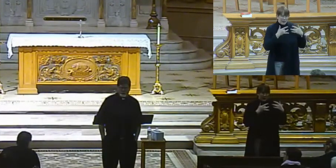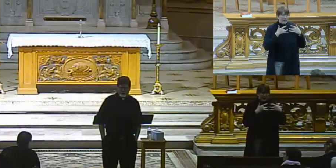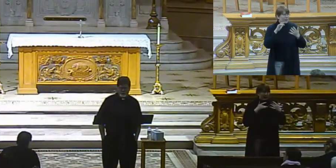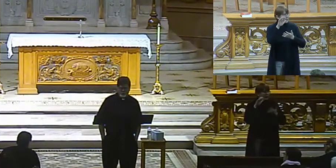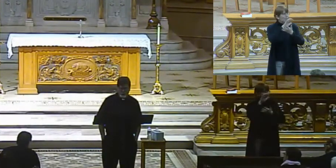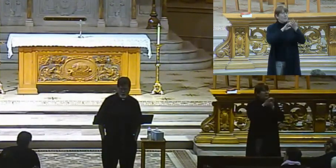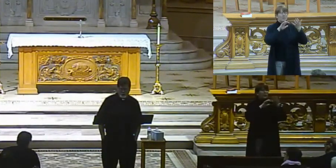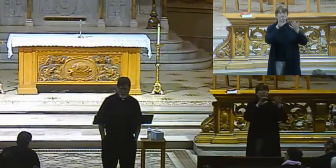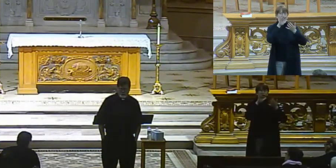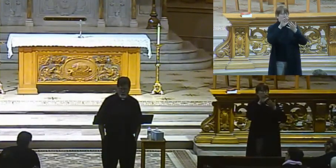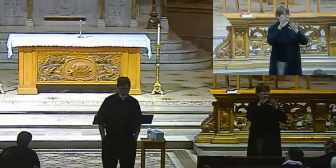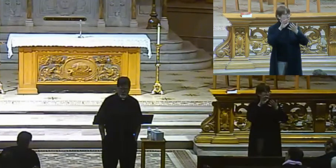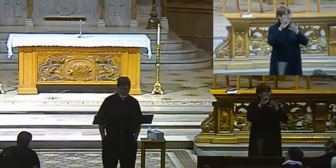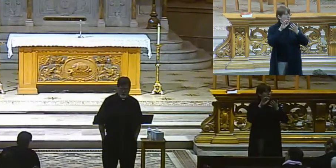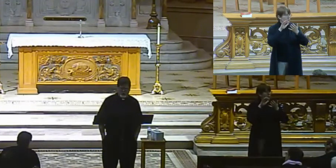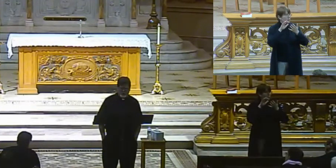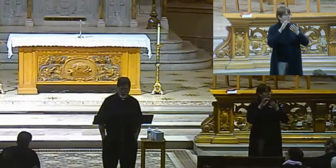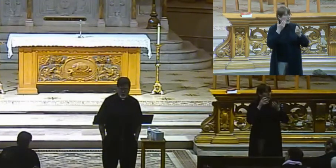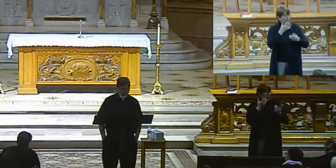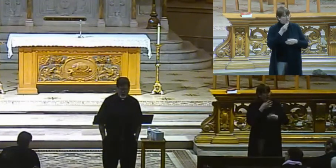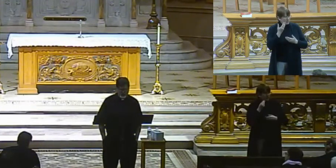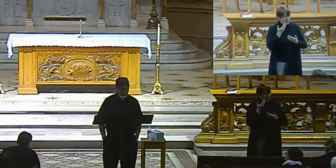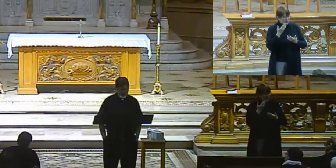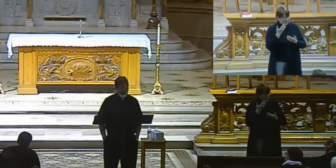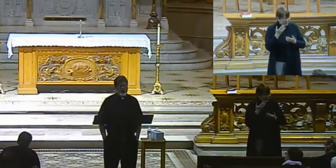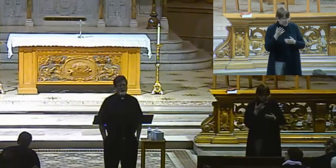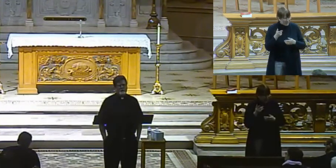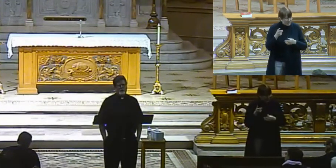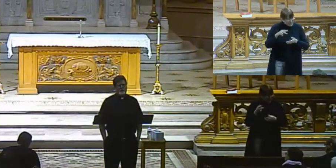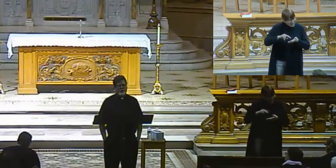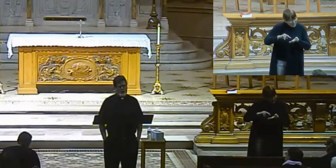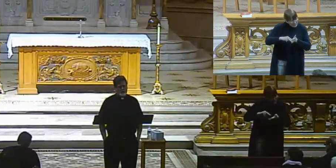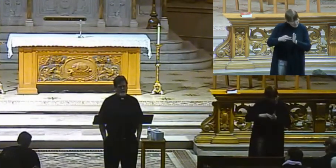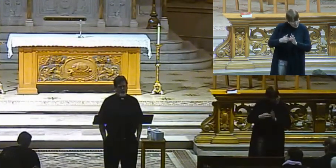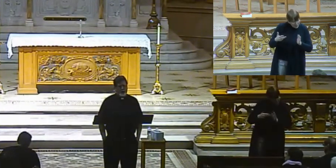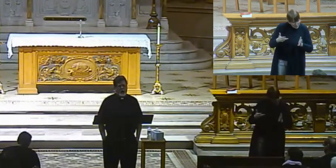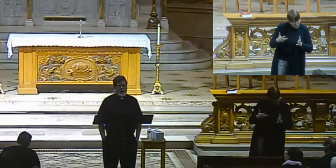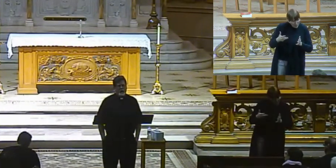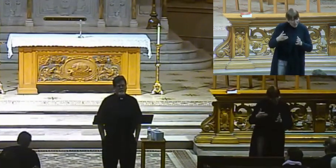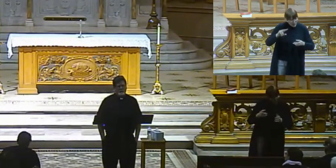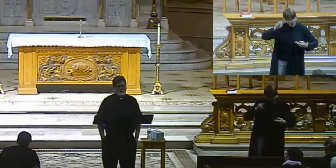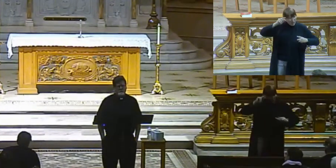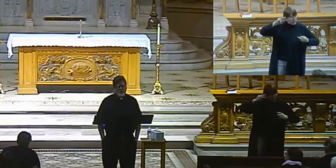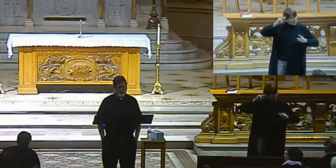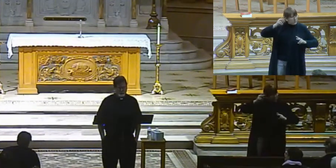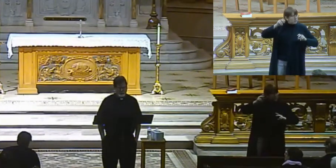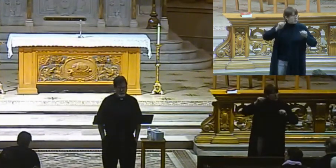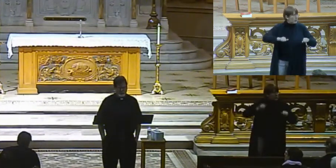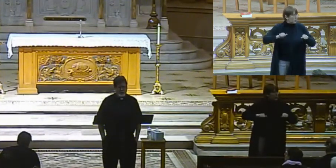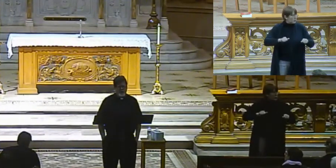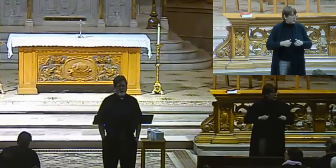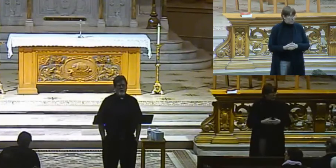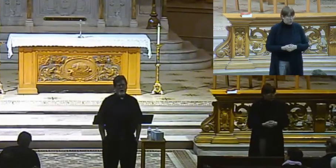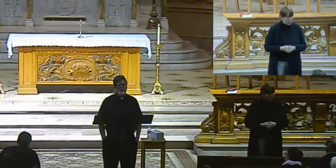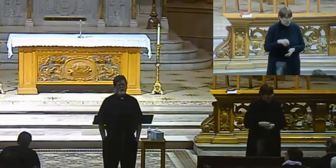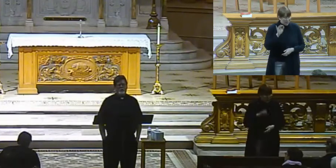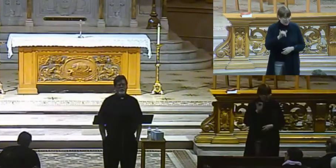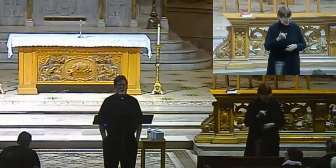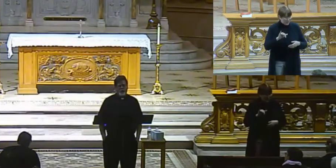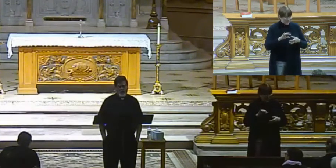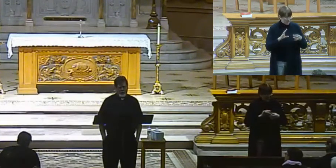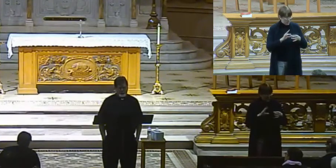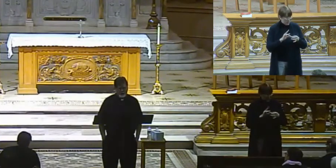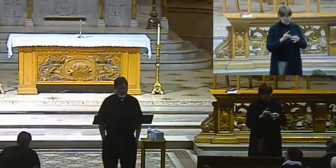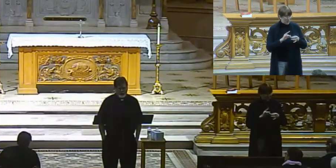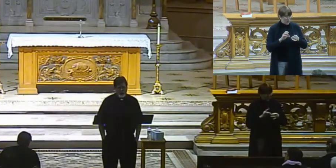about things when we hear them, all right? And think they are saying something that they are not. Does it mean that anyone anyone who